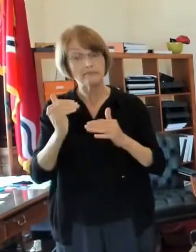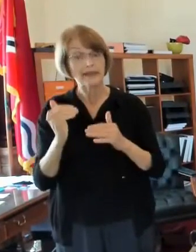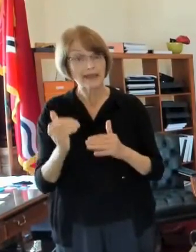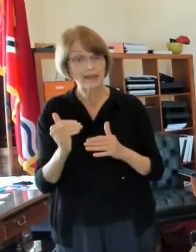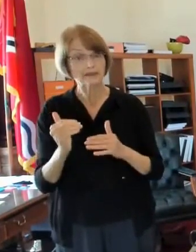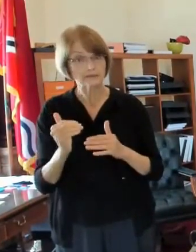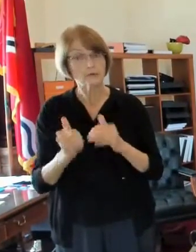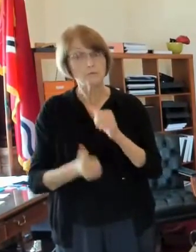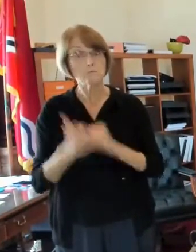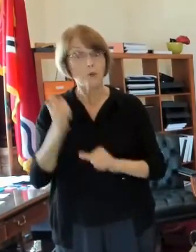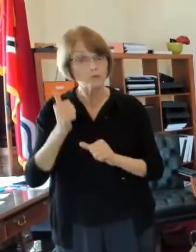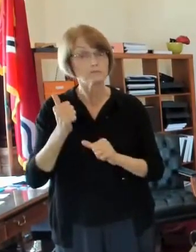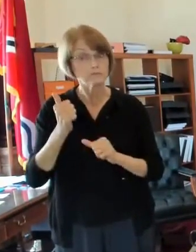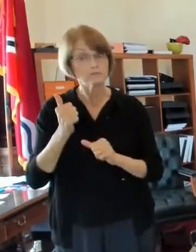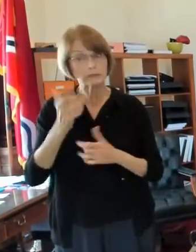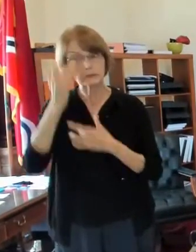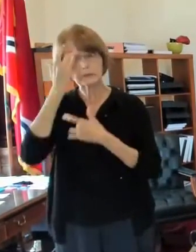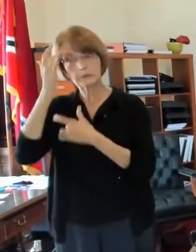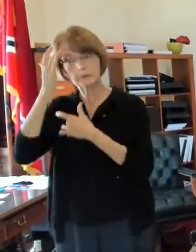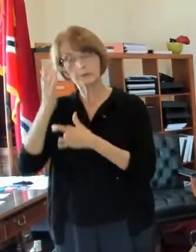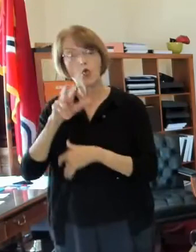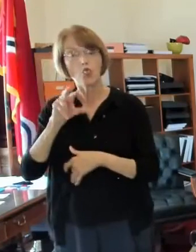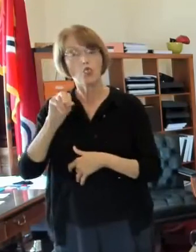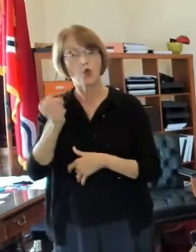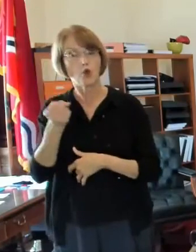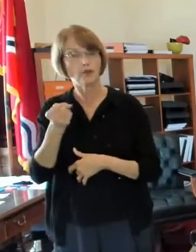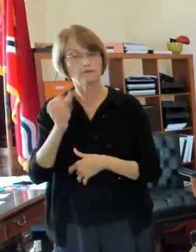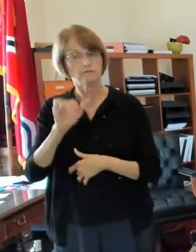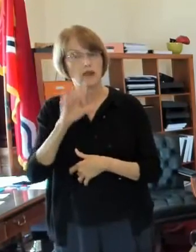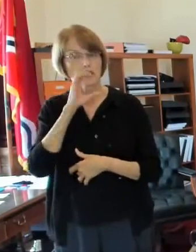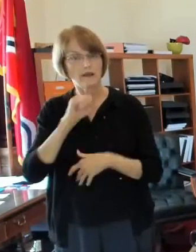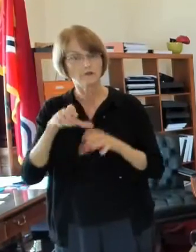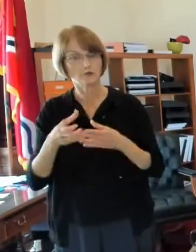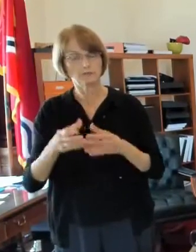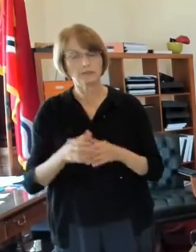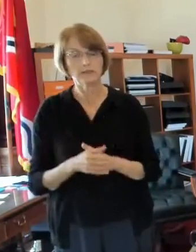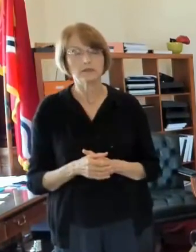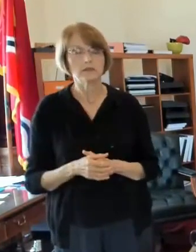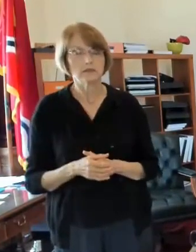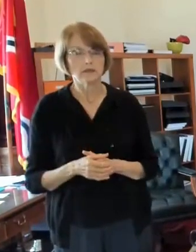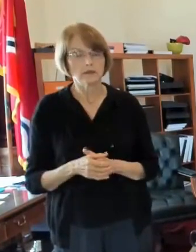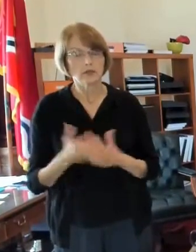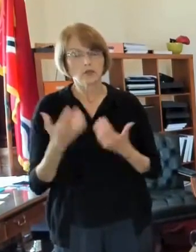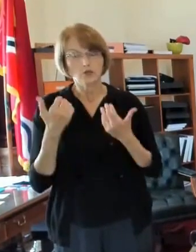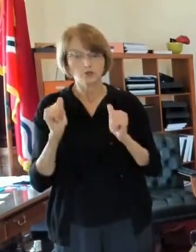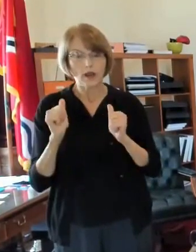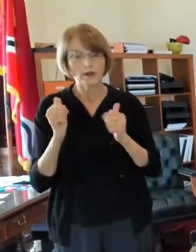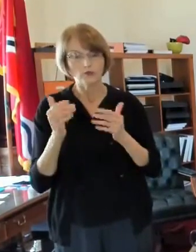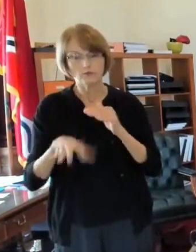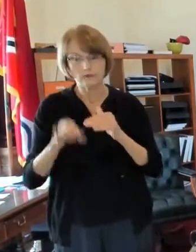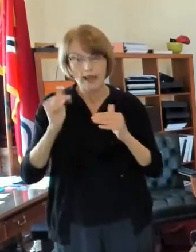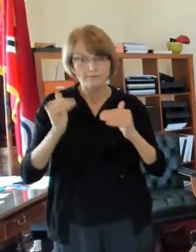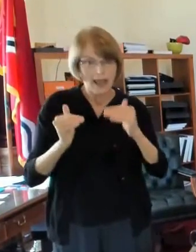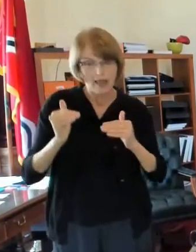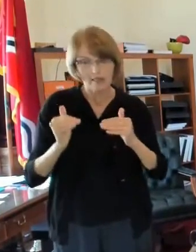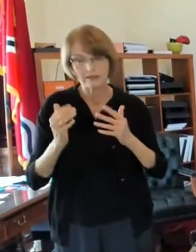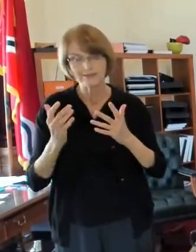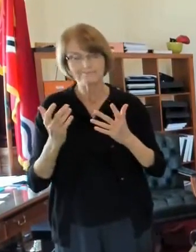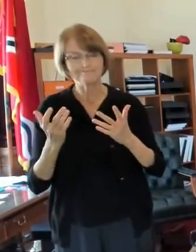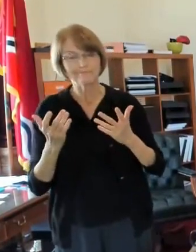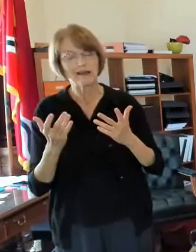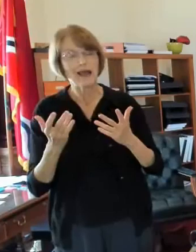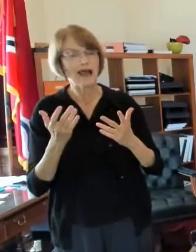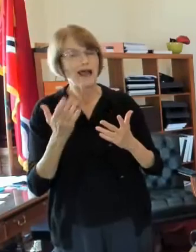30 year olds so um trying to strike some balance here know that it's a really